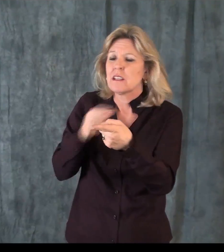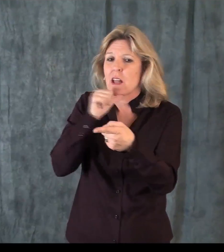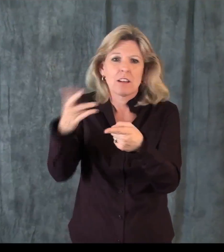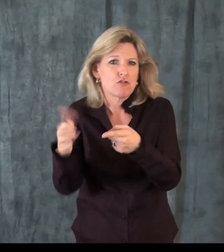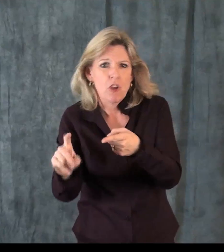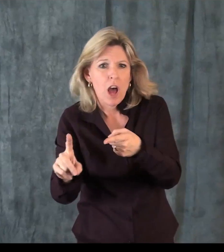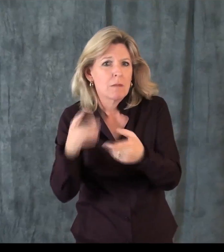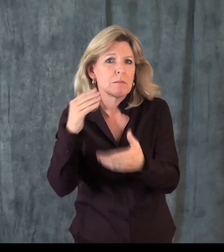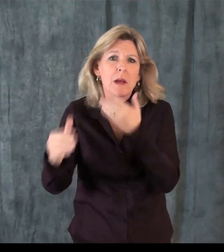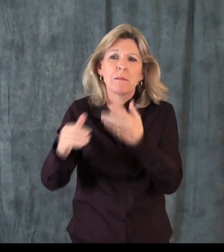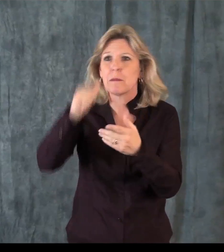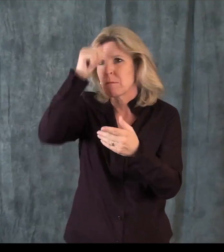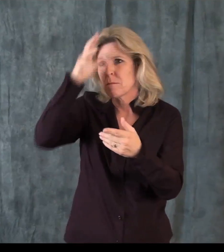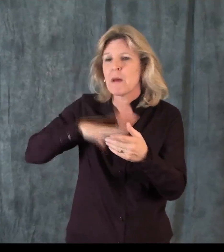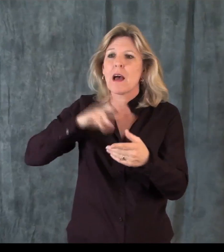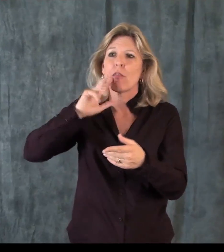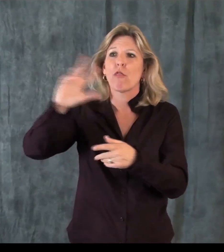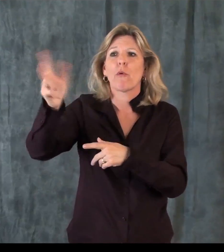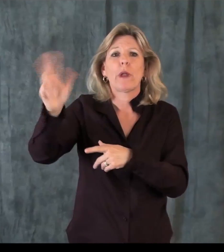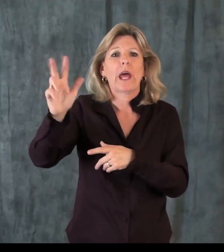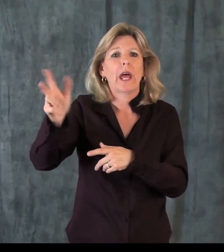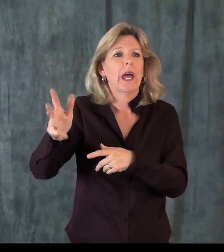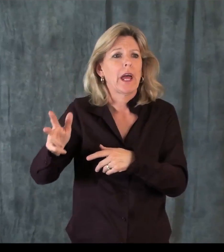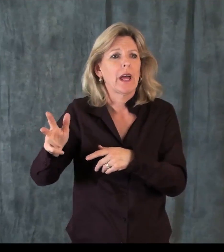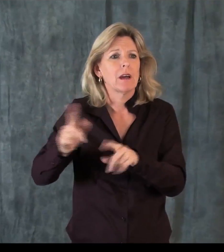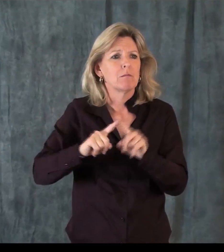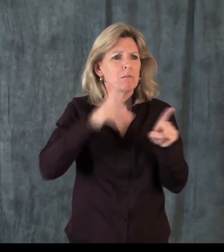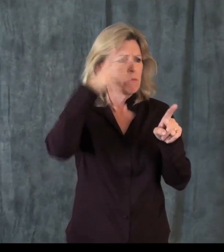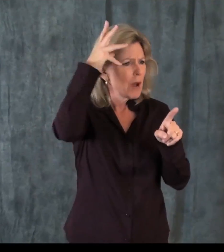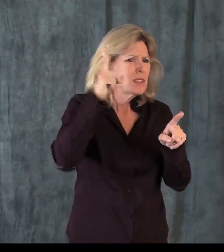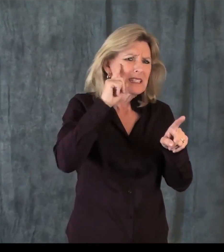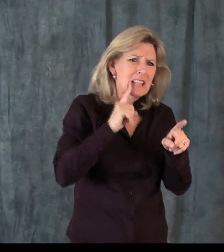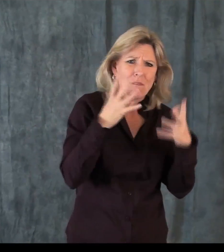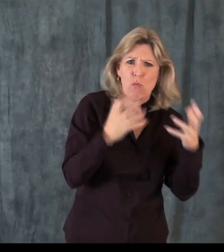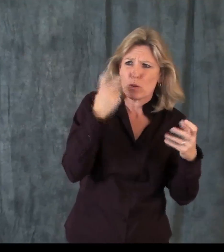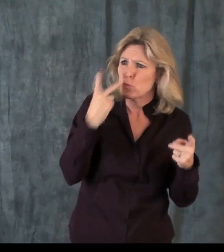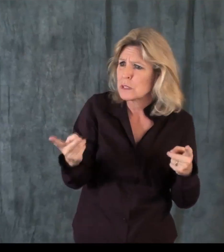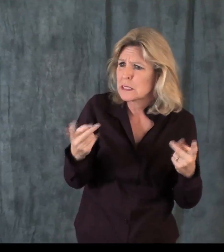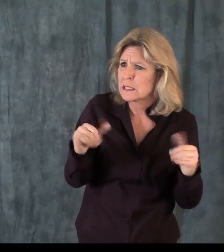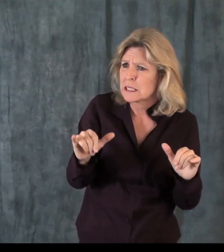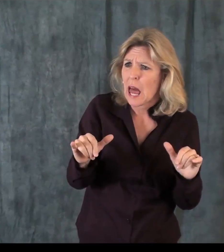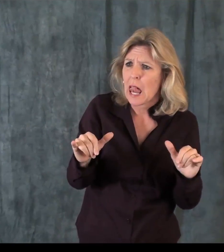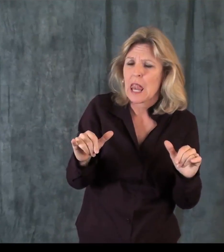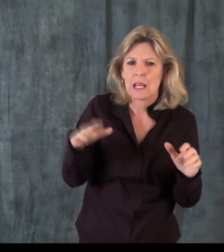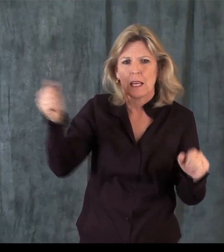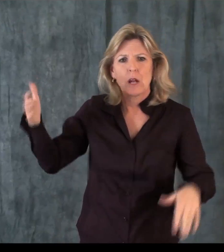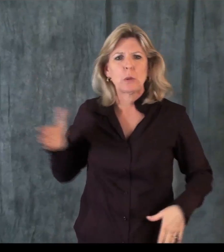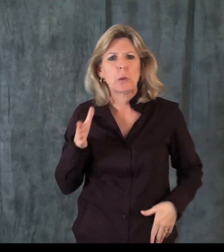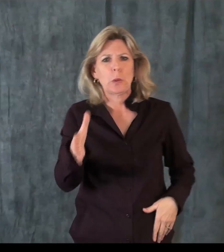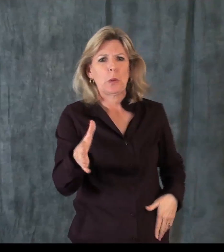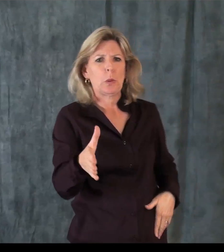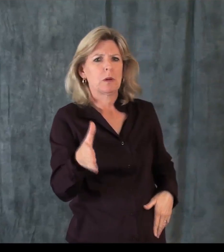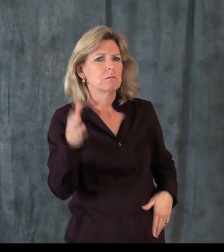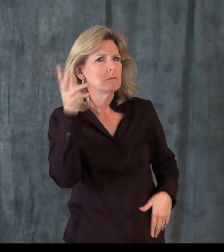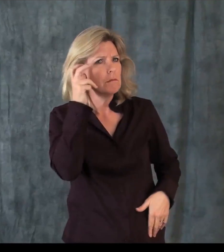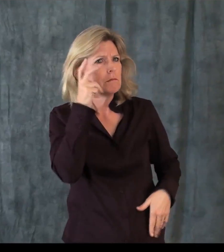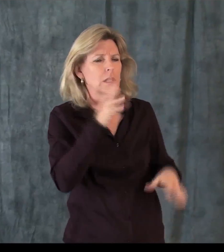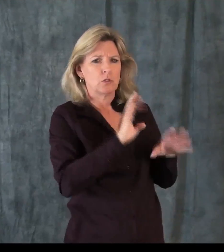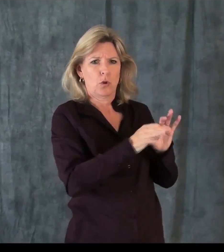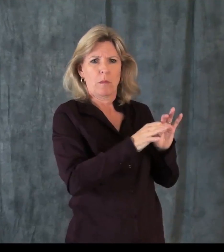just parents, deaf parents of an adult child, maybe they're 30 years old, 30 years old or older, and they want to just access what's